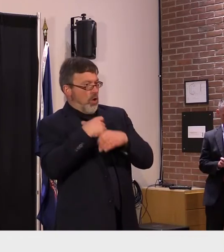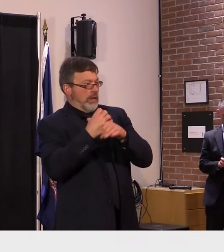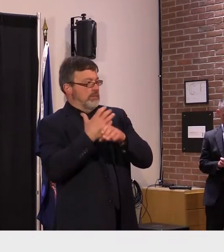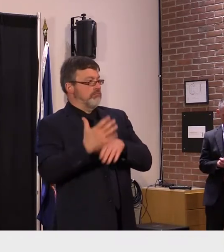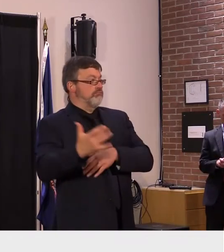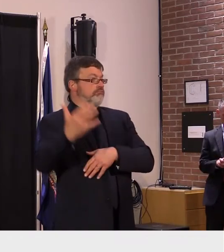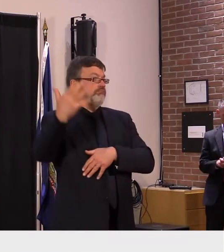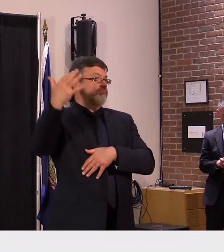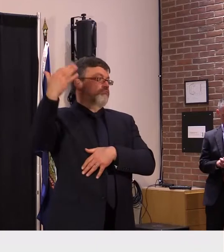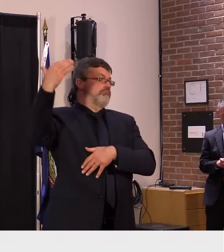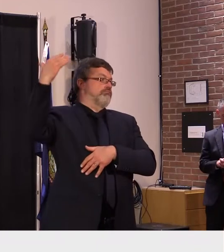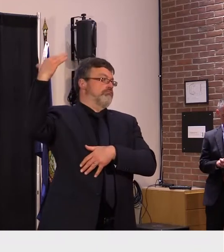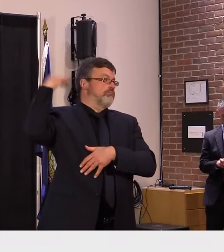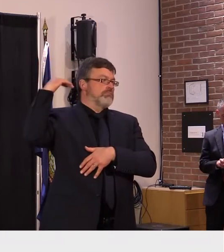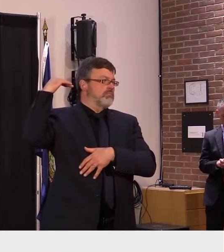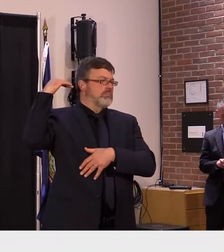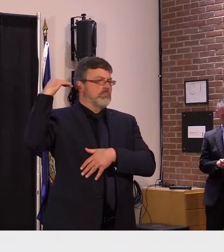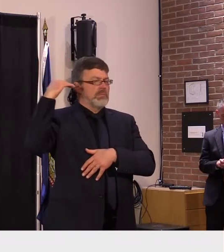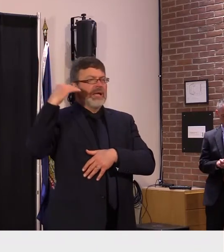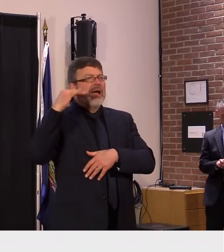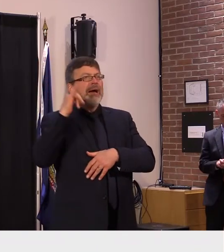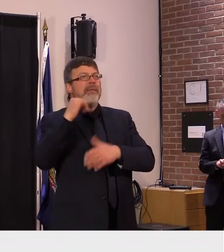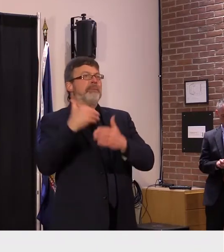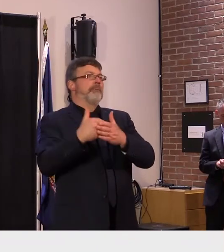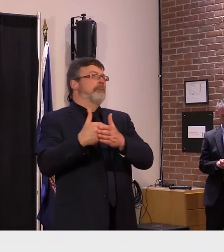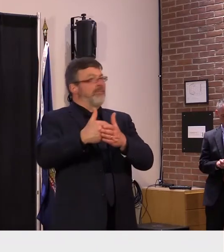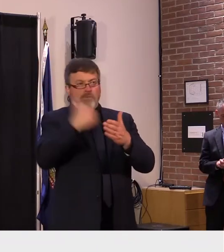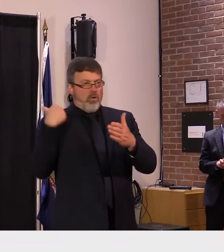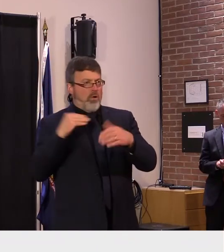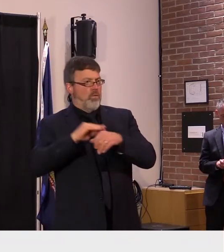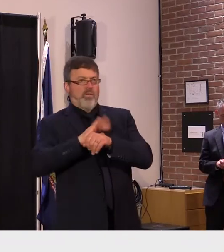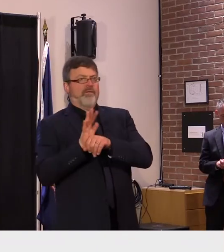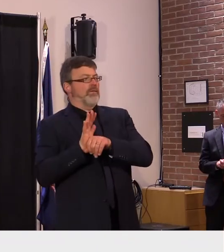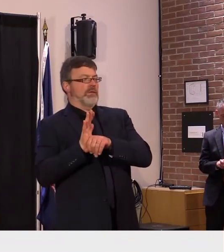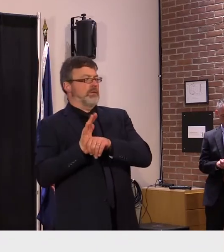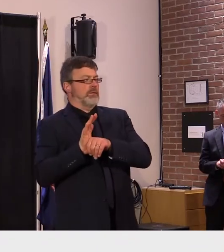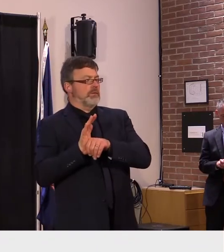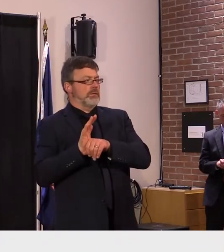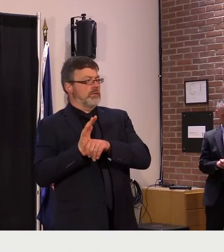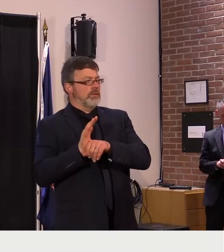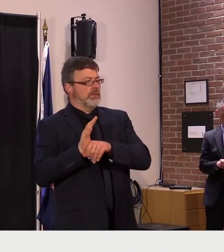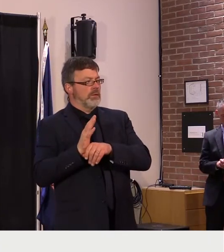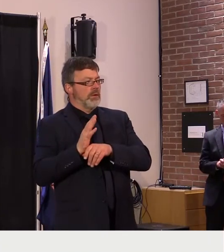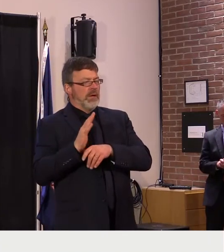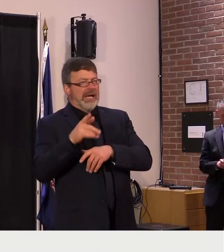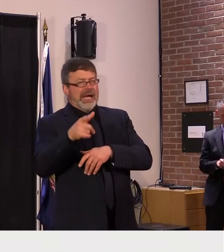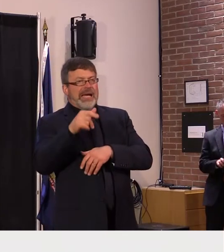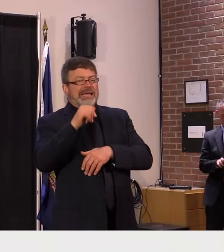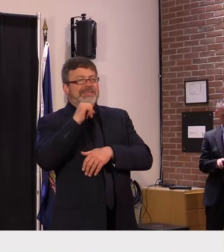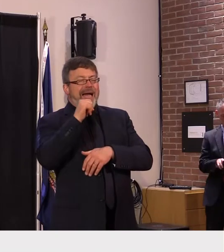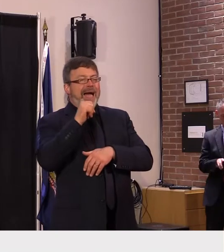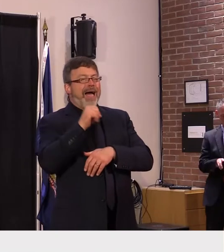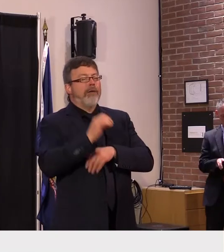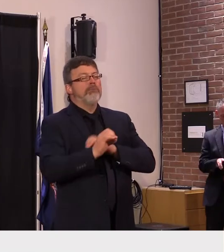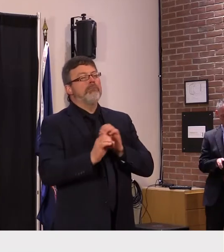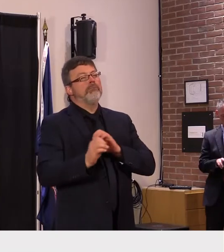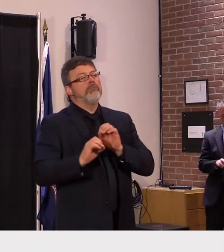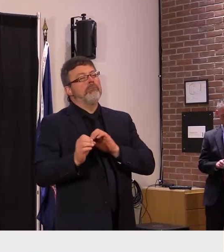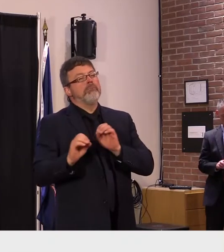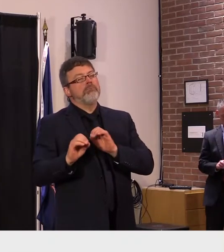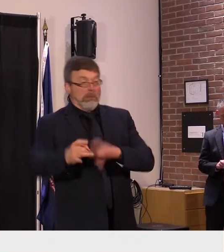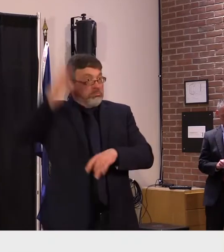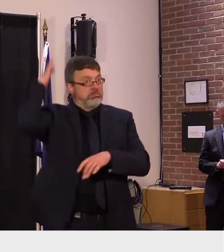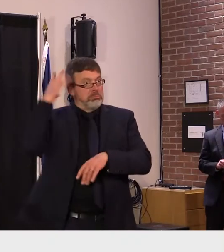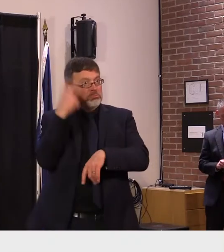always an ongoing tragedy not just in the last year or two years it's been going on for many many years and that